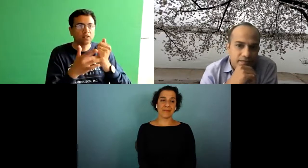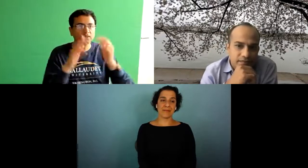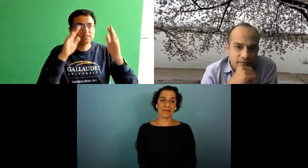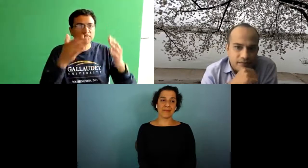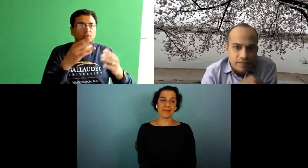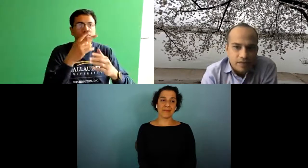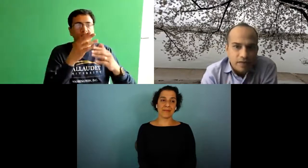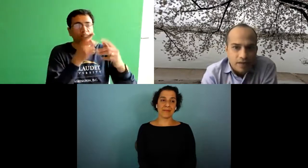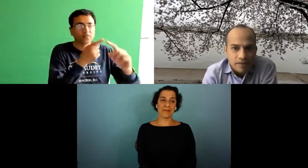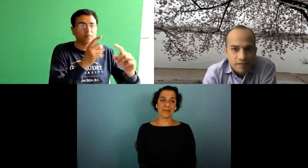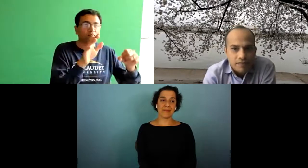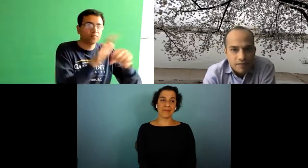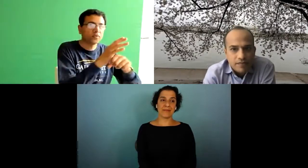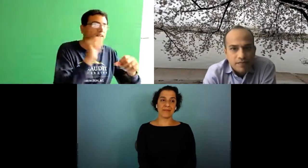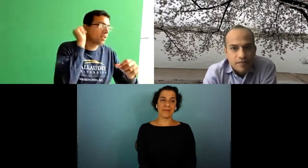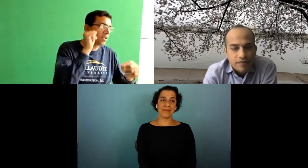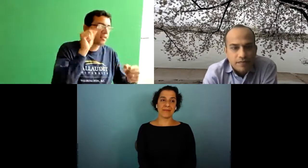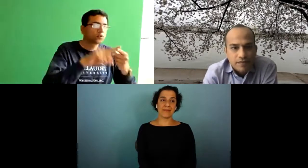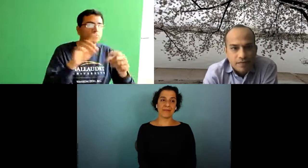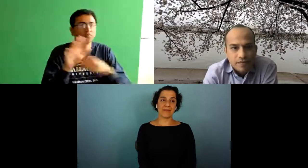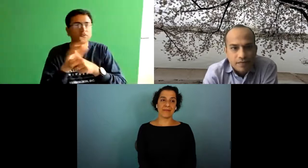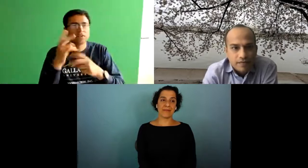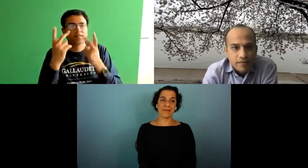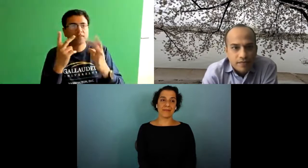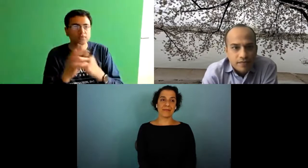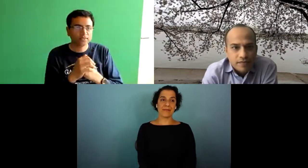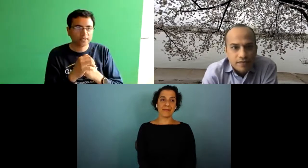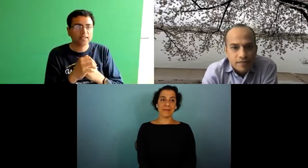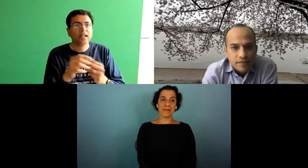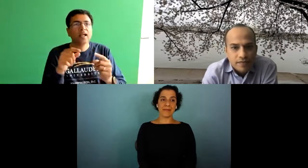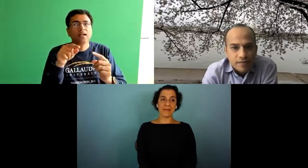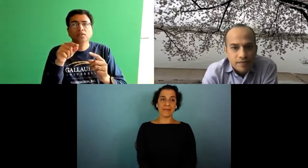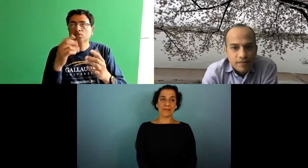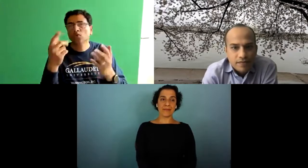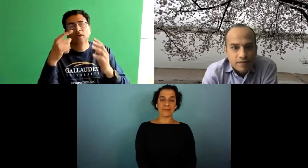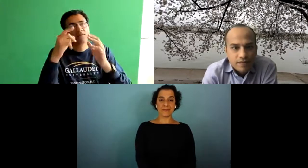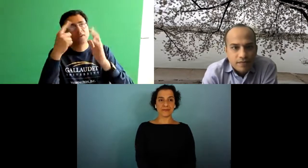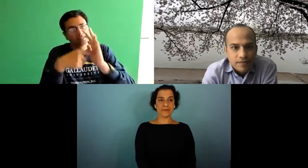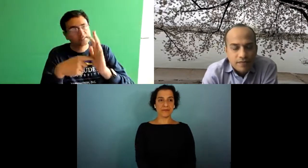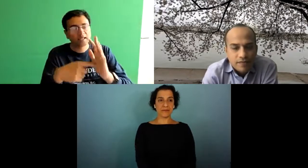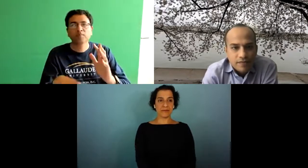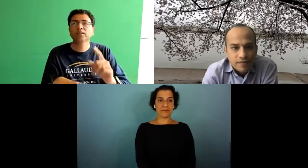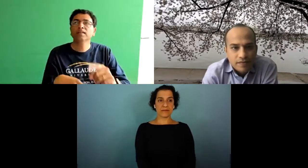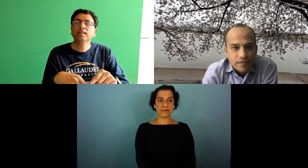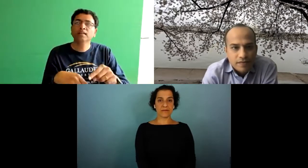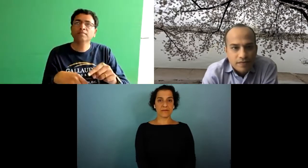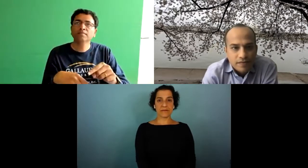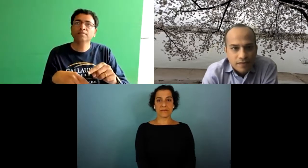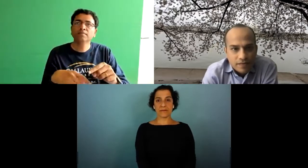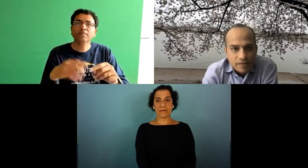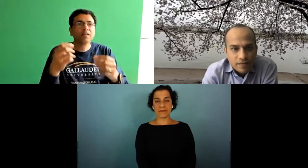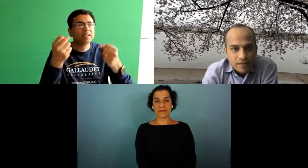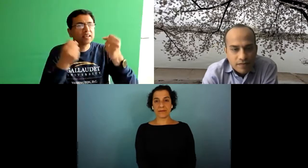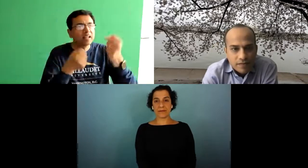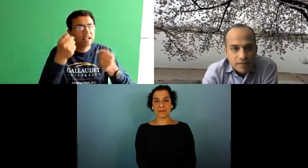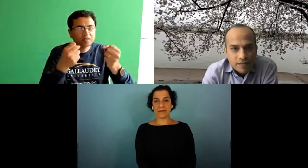key point to this kind of technology is that we are running we're working on the entire gamut from communication